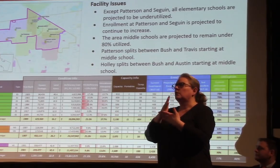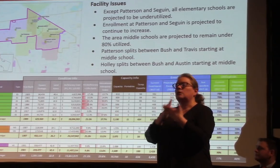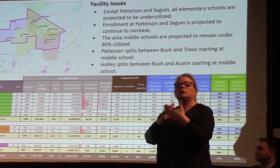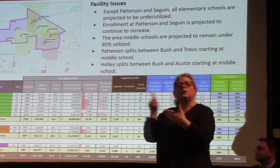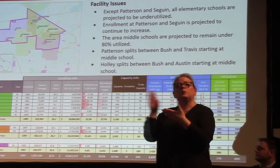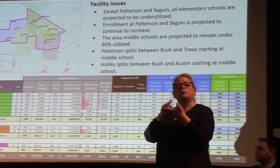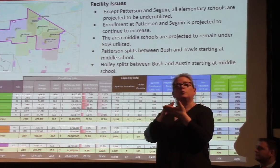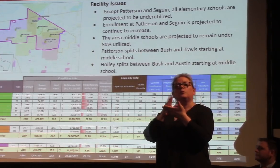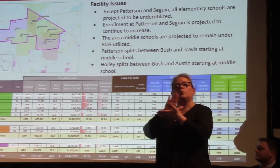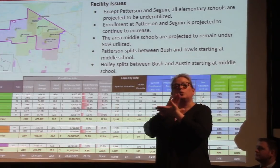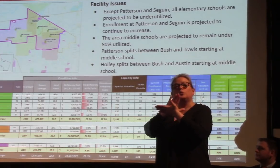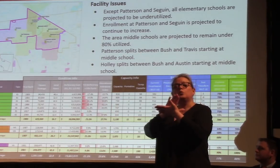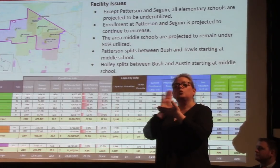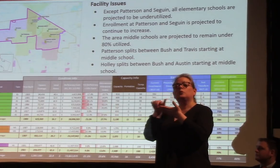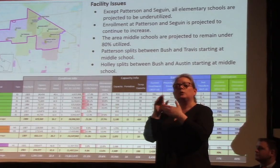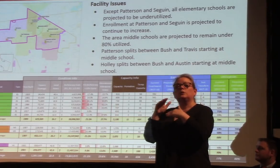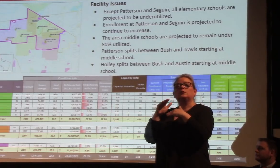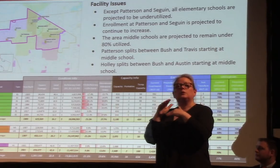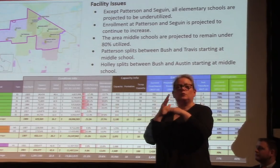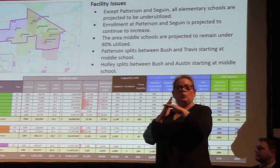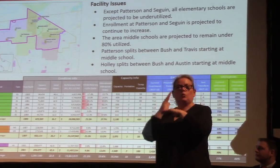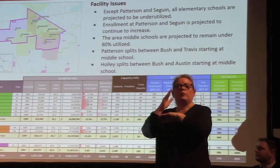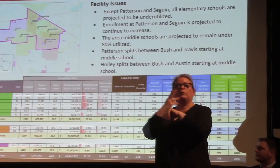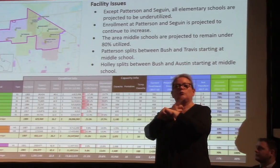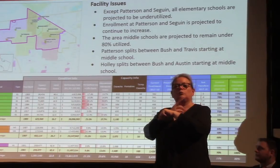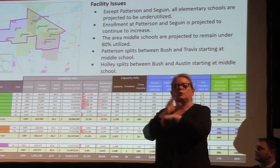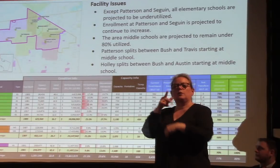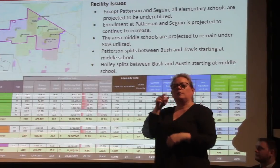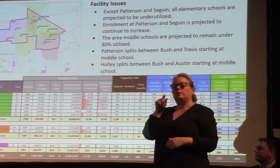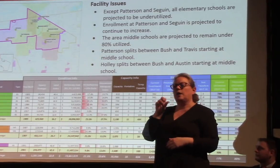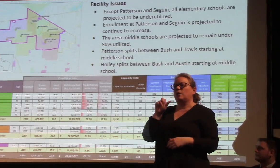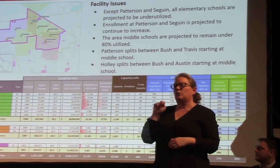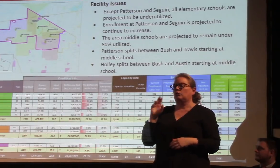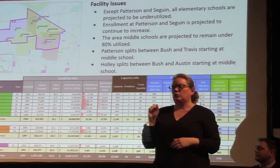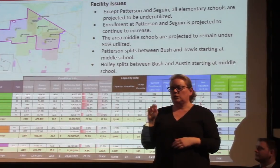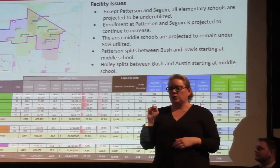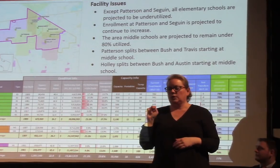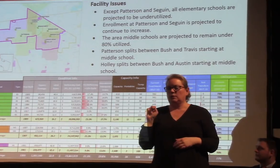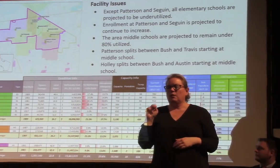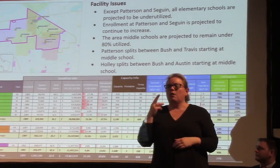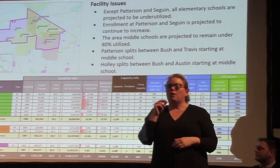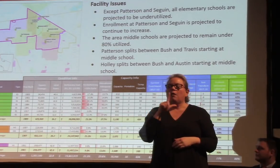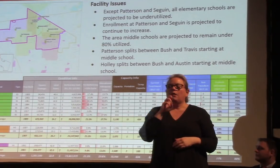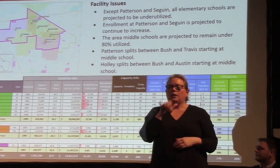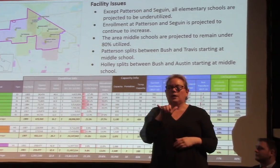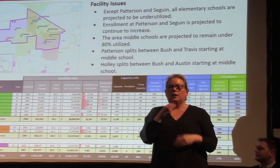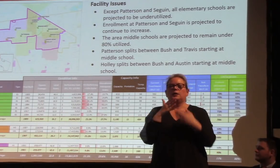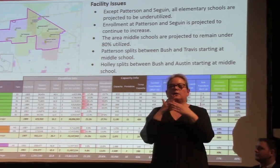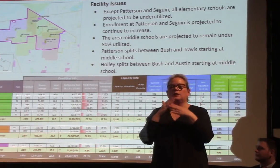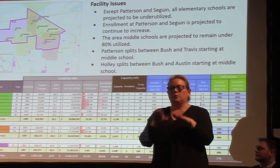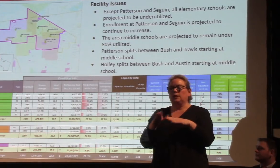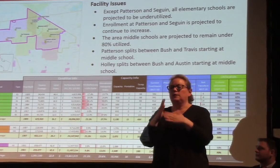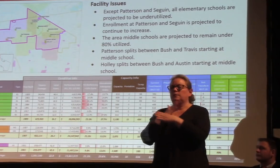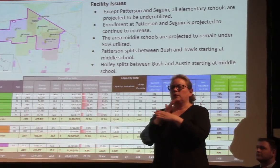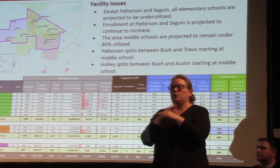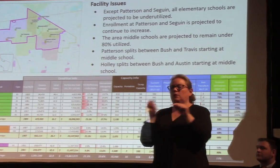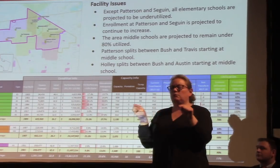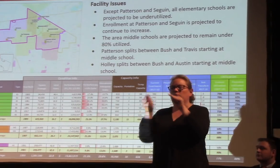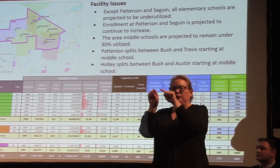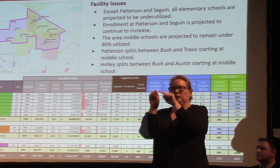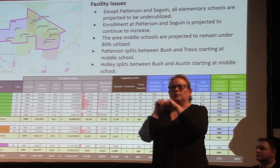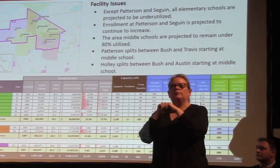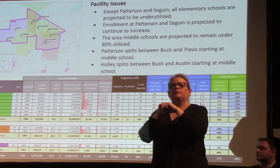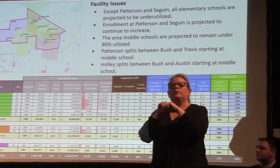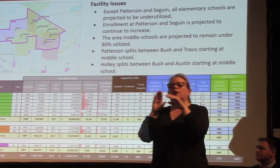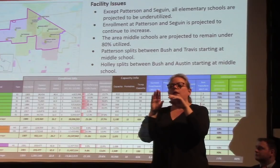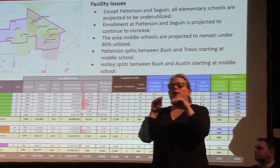splits here at Patterson and Holly. Patterson splits between Bush and Travis starting at middle school. And Holly splits between Bush